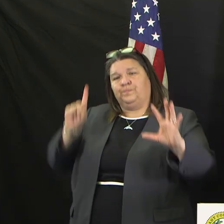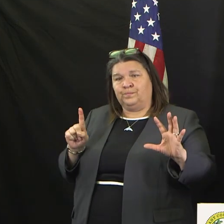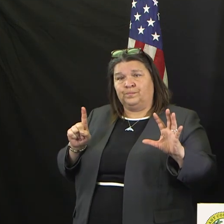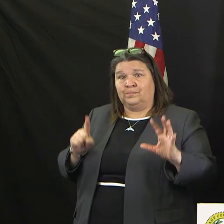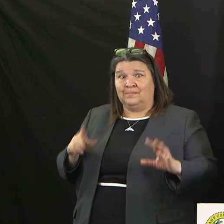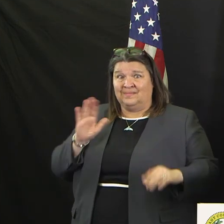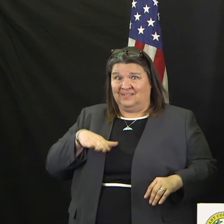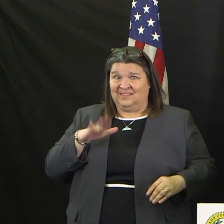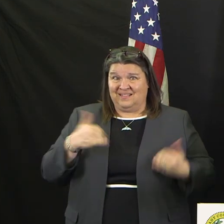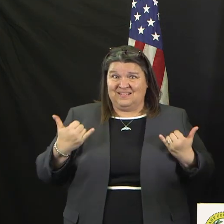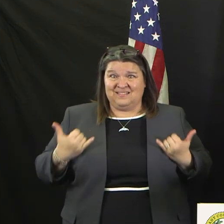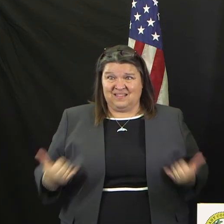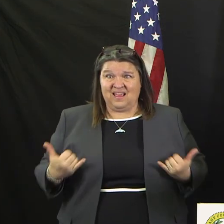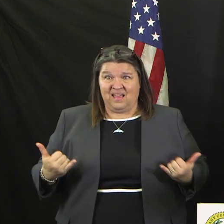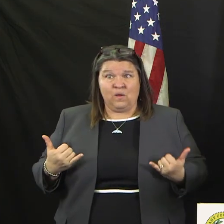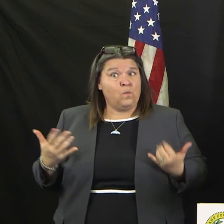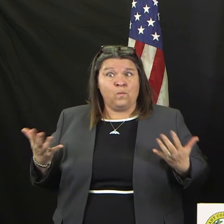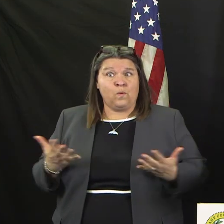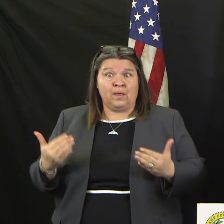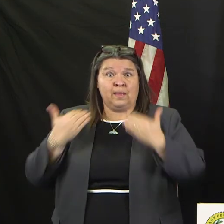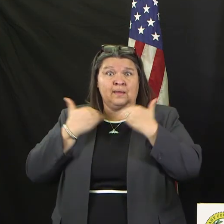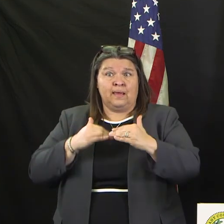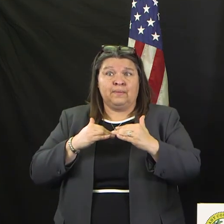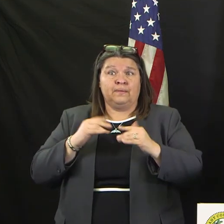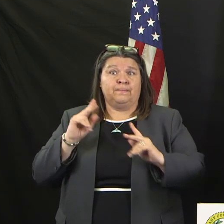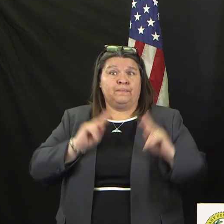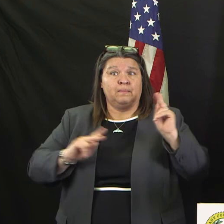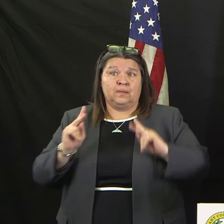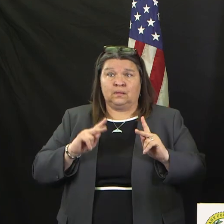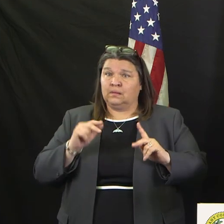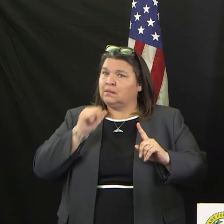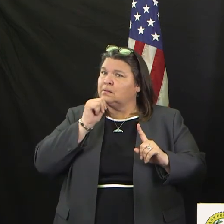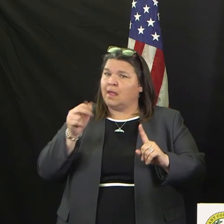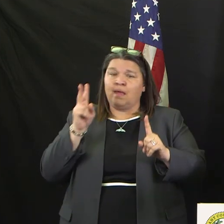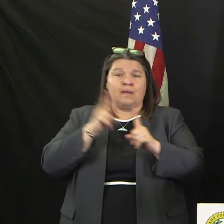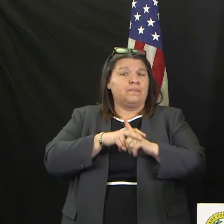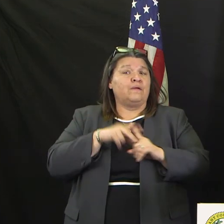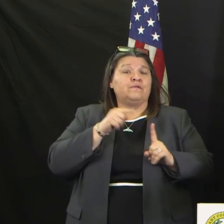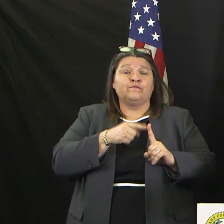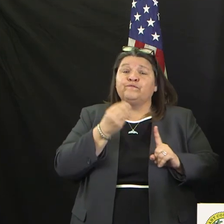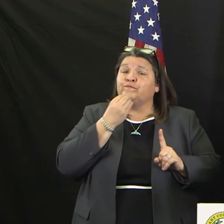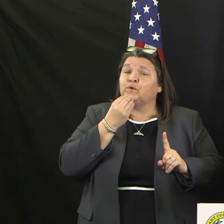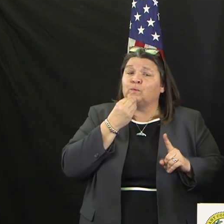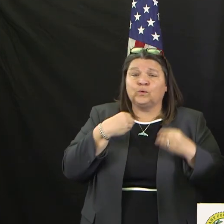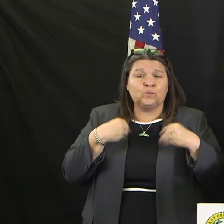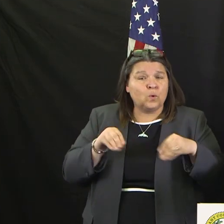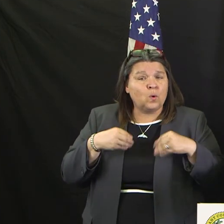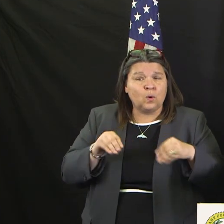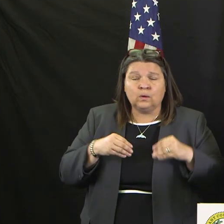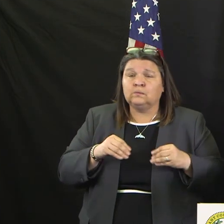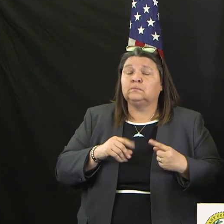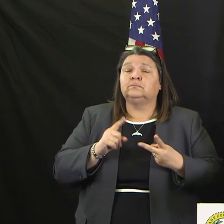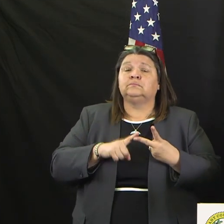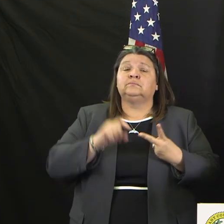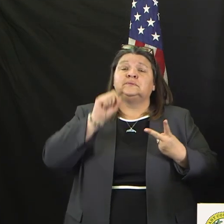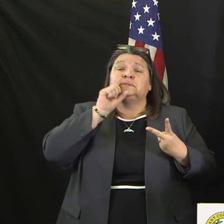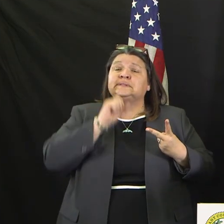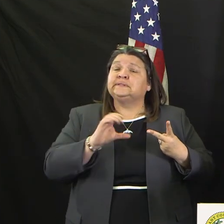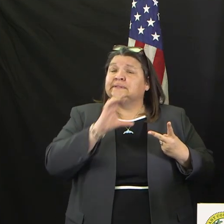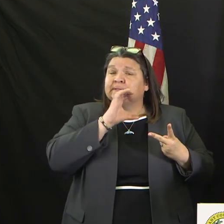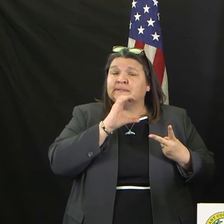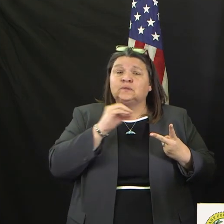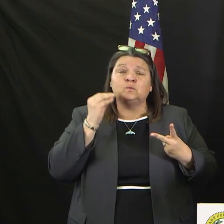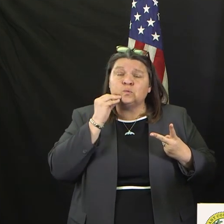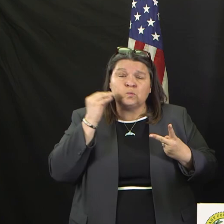grocery stores, homeless and emergency shelters, manufacturing in similar locations, and office